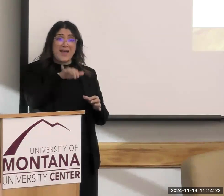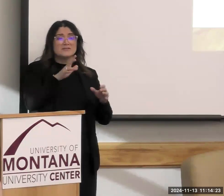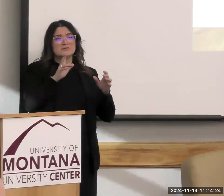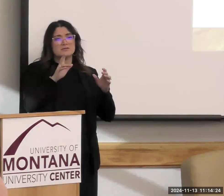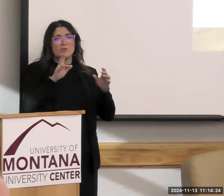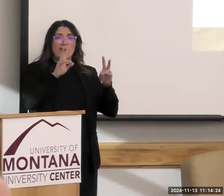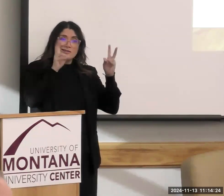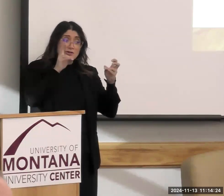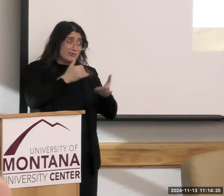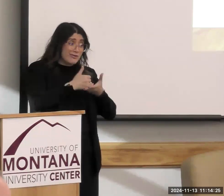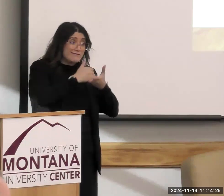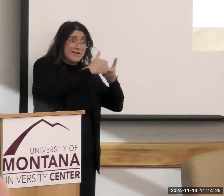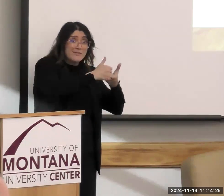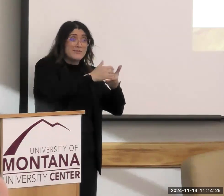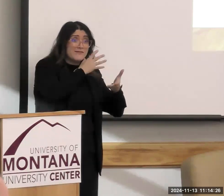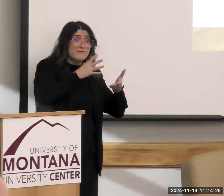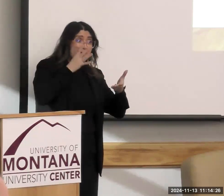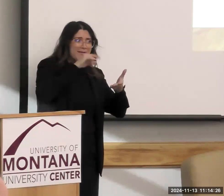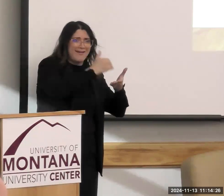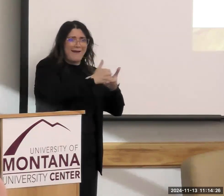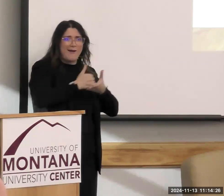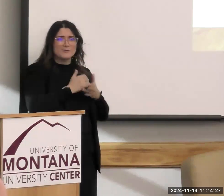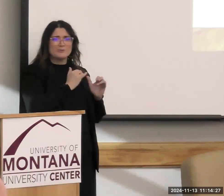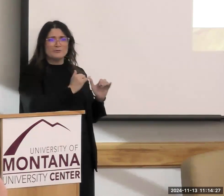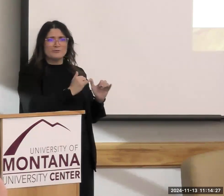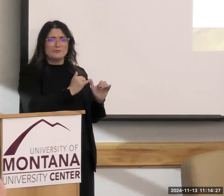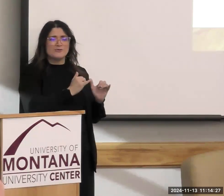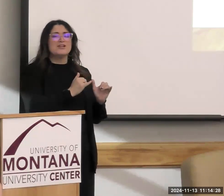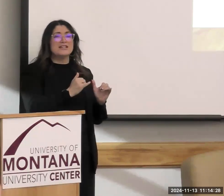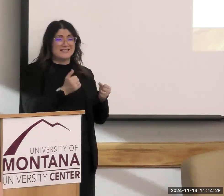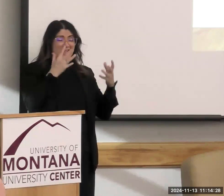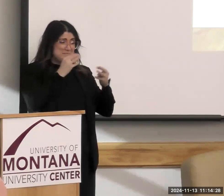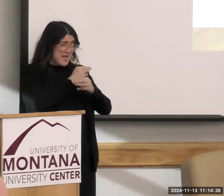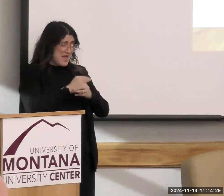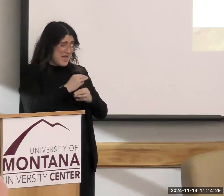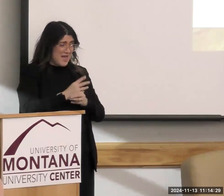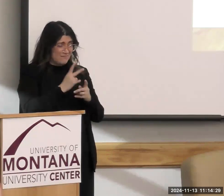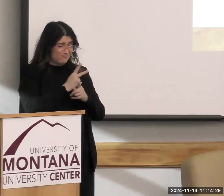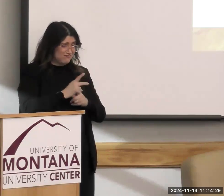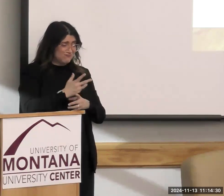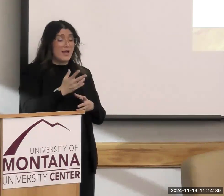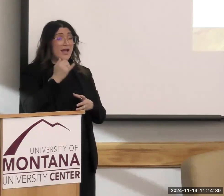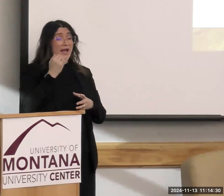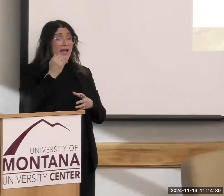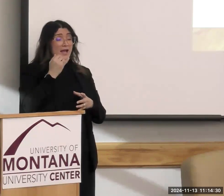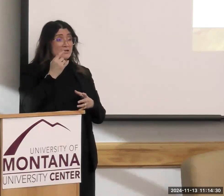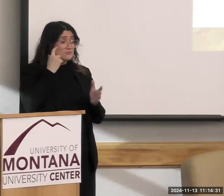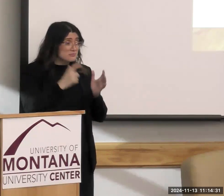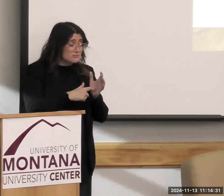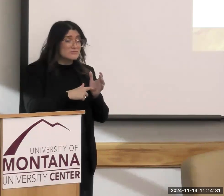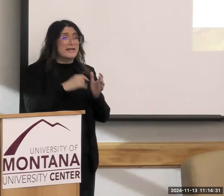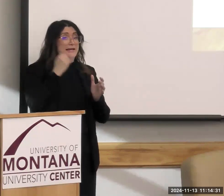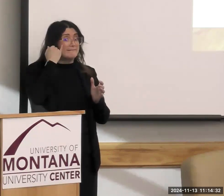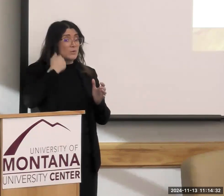helping farmers, farmers had to help us, because a lot of math was done, and it turned out if we're recommending five